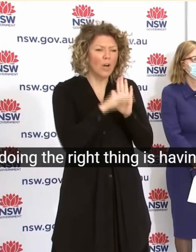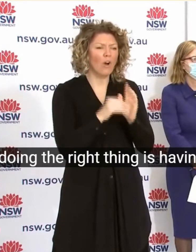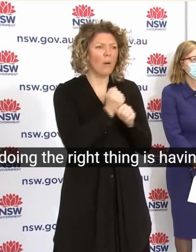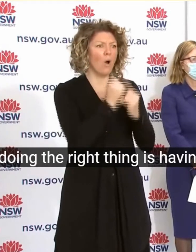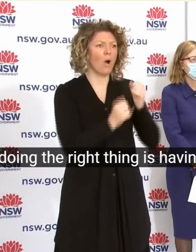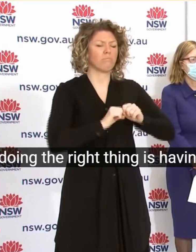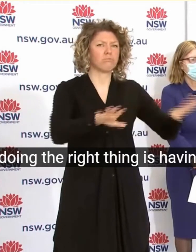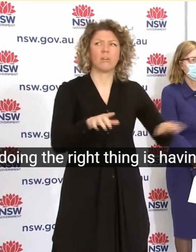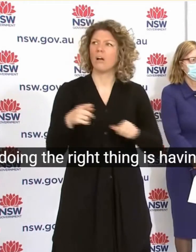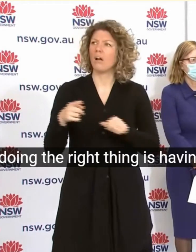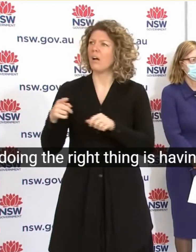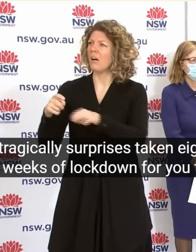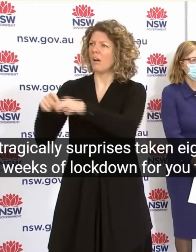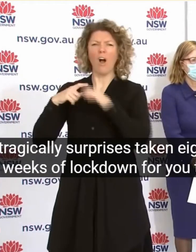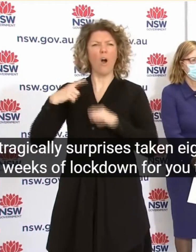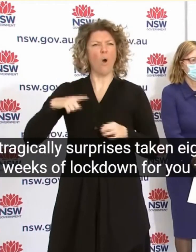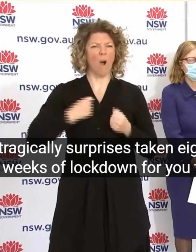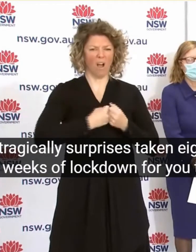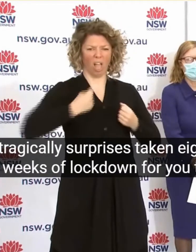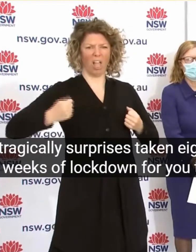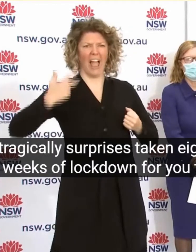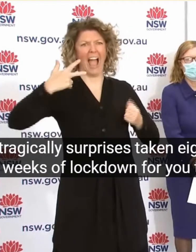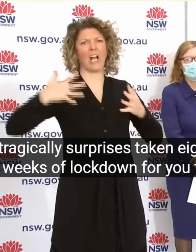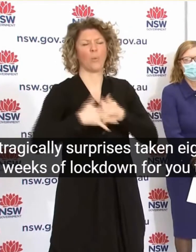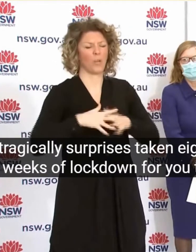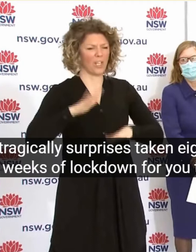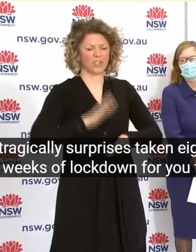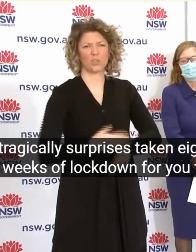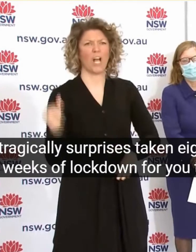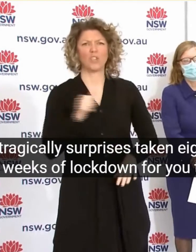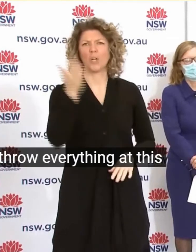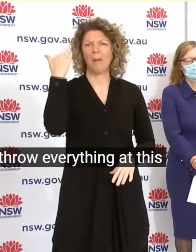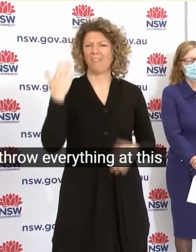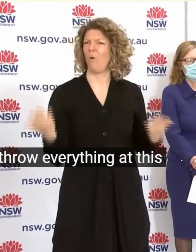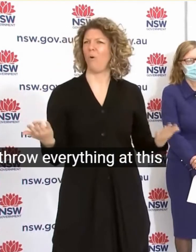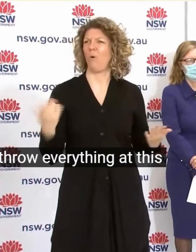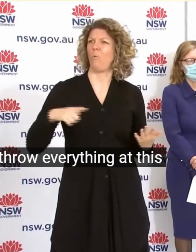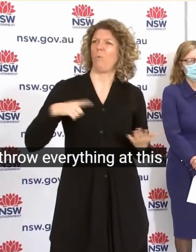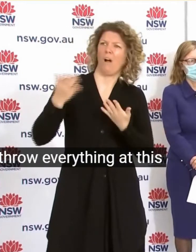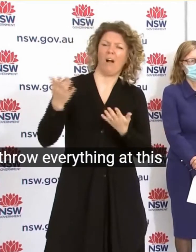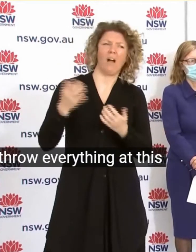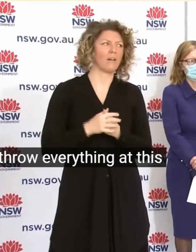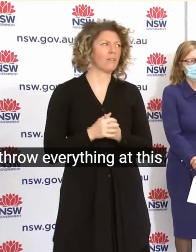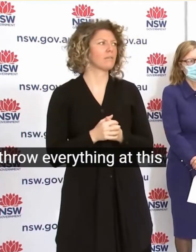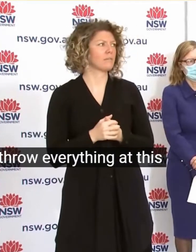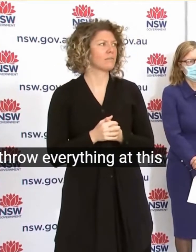Down For You To Throw Everything At This Premier Why Is It Taking I'll Come Back In A Second Yeah Clinton